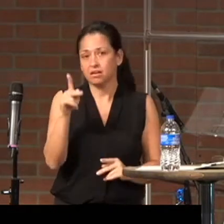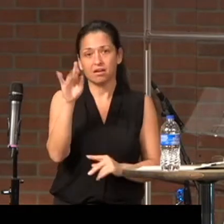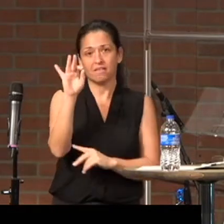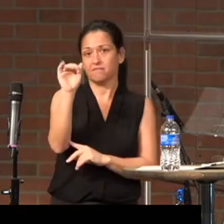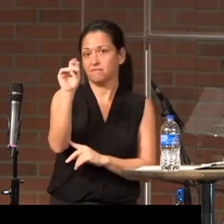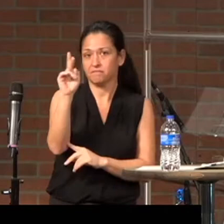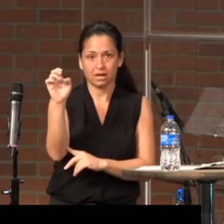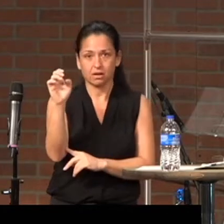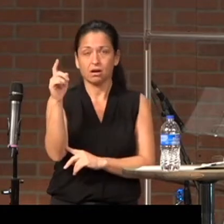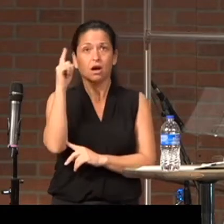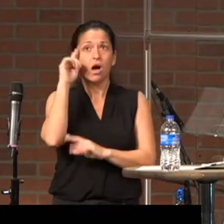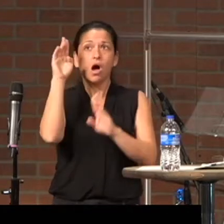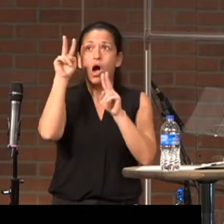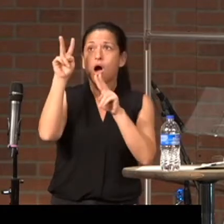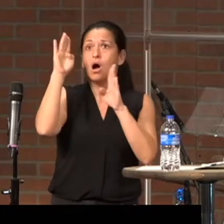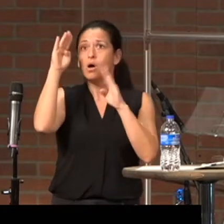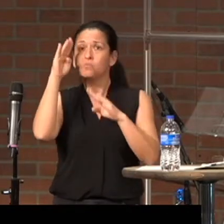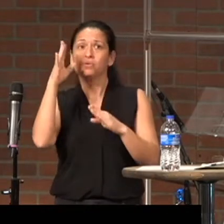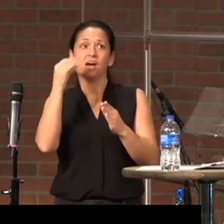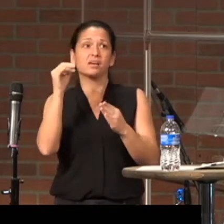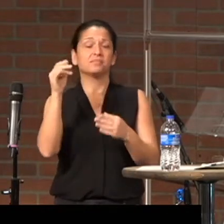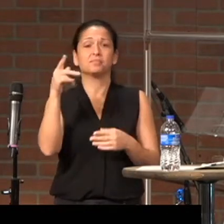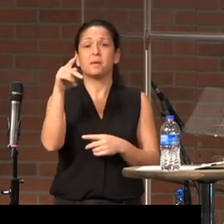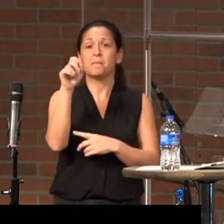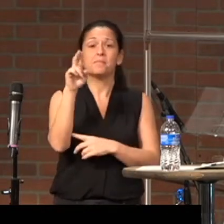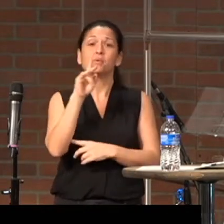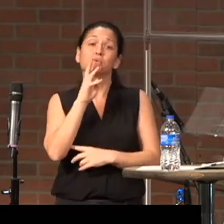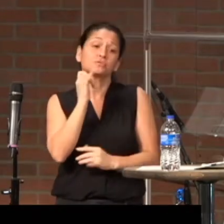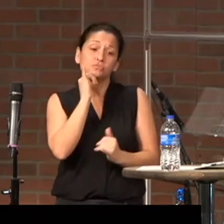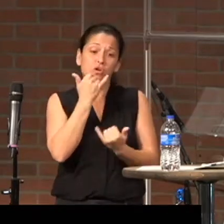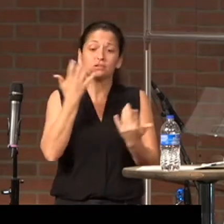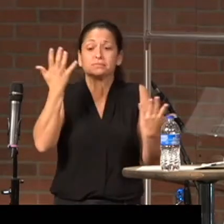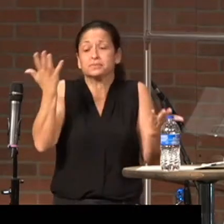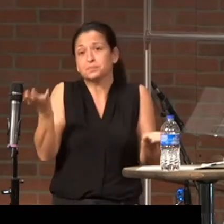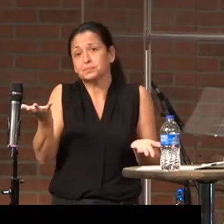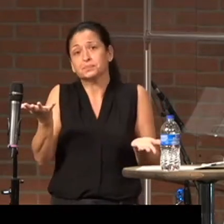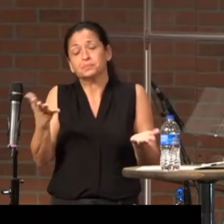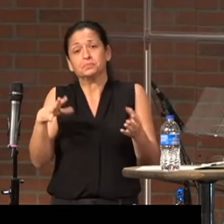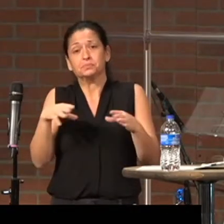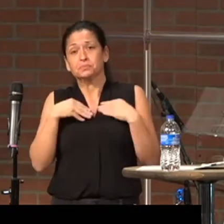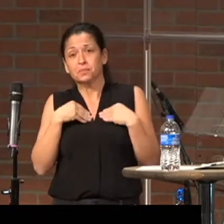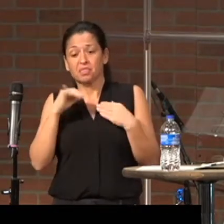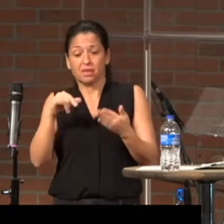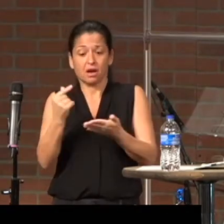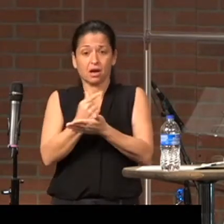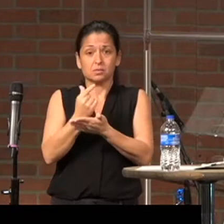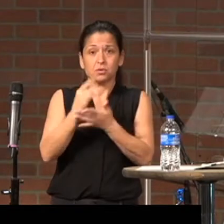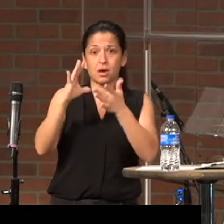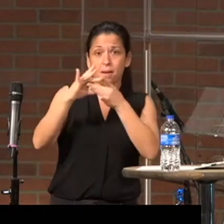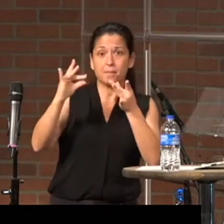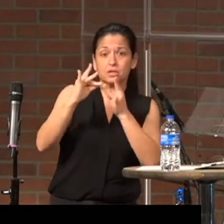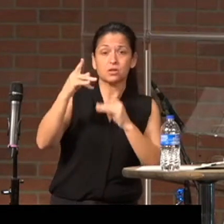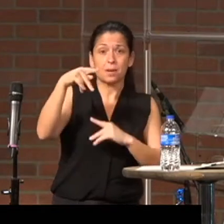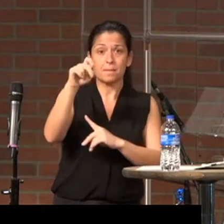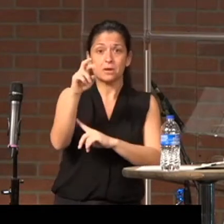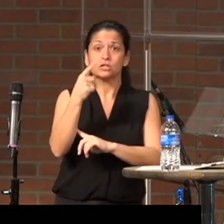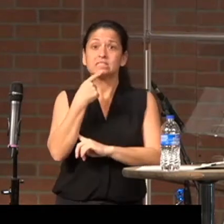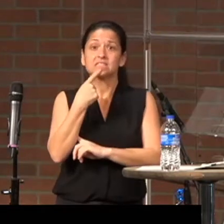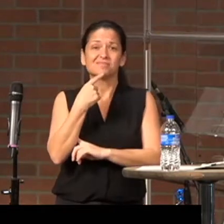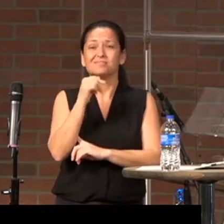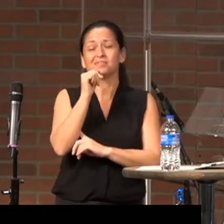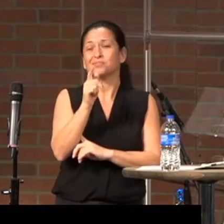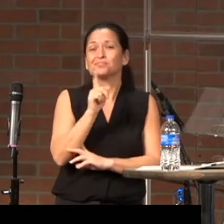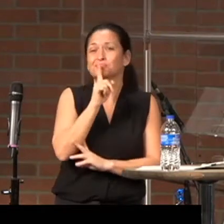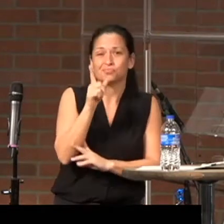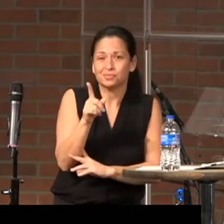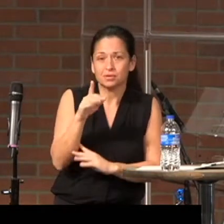some hopeful things, and Peter turned out to be wrong, and so this gospel message that Peter proclaimed has no bearing